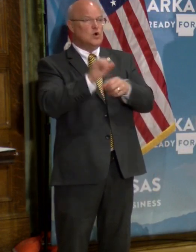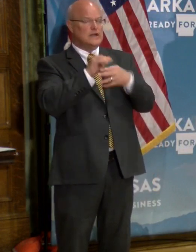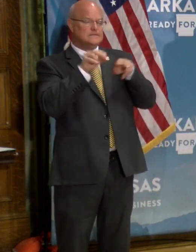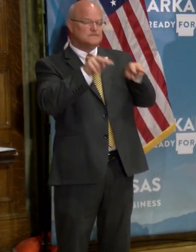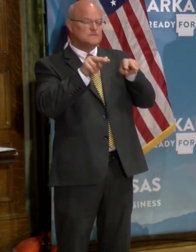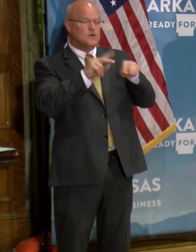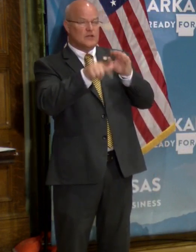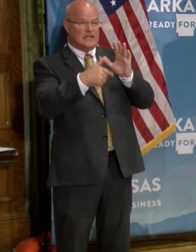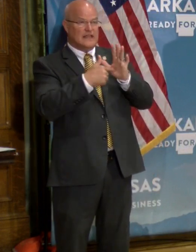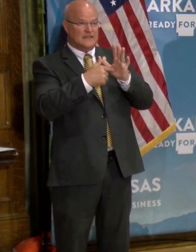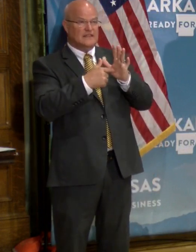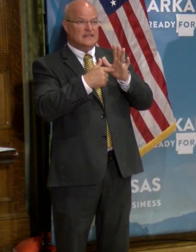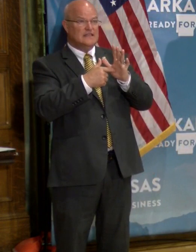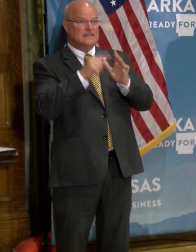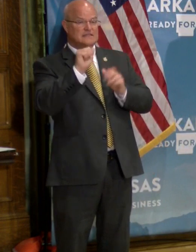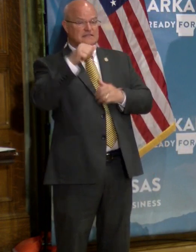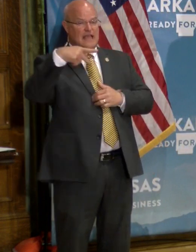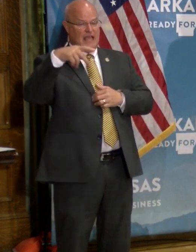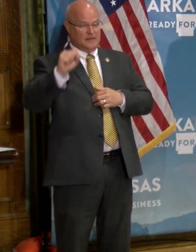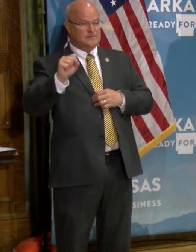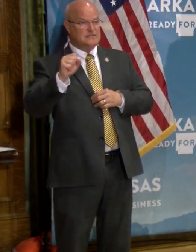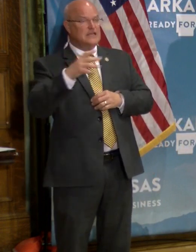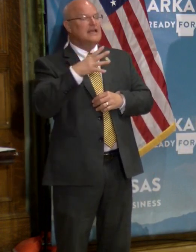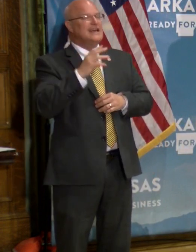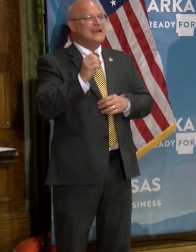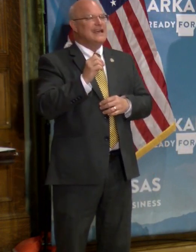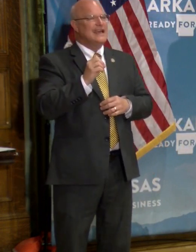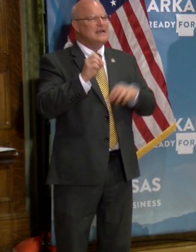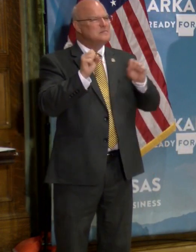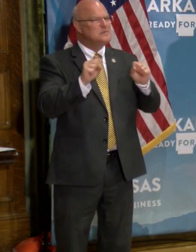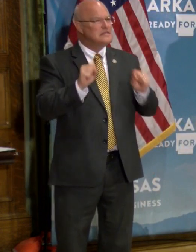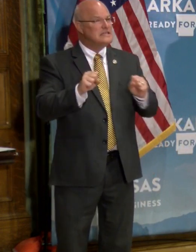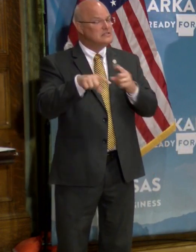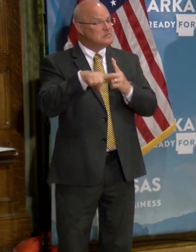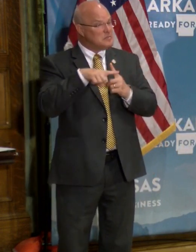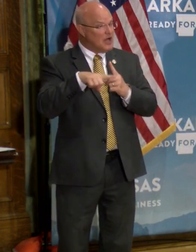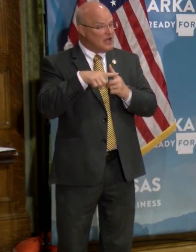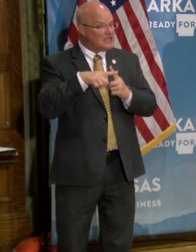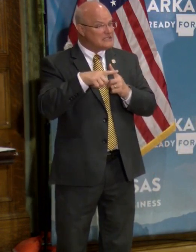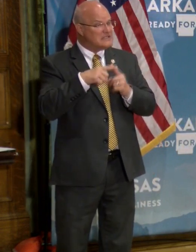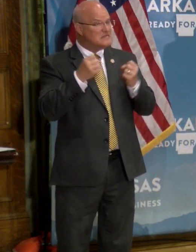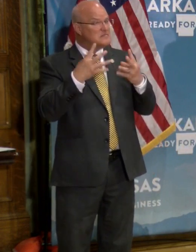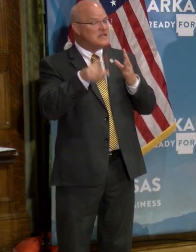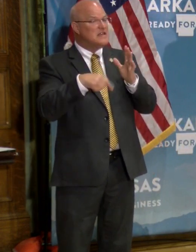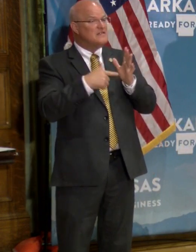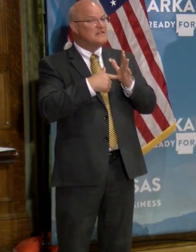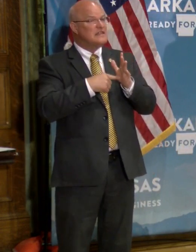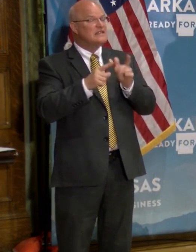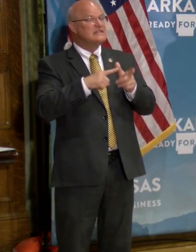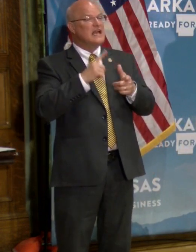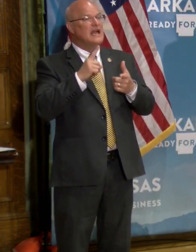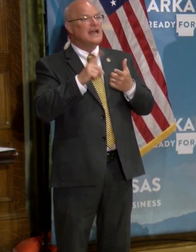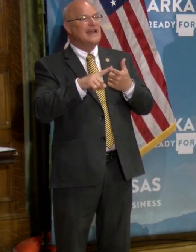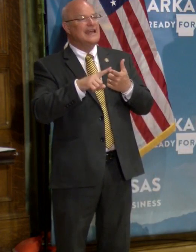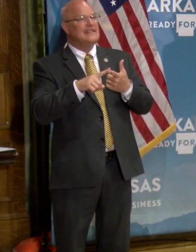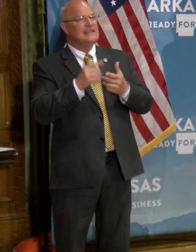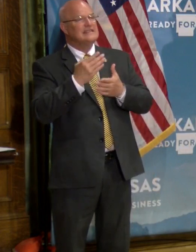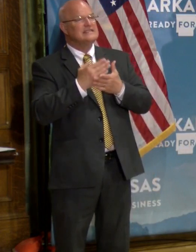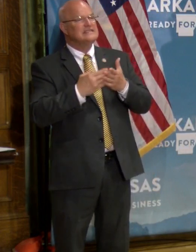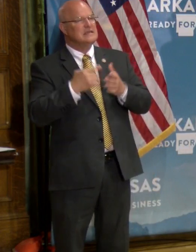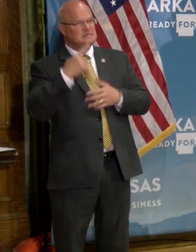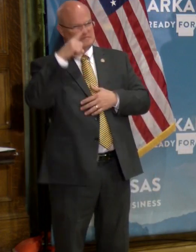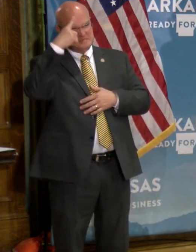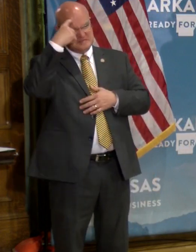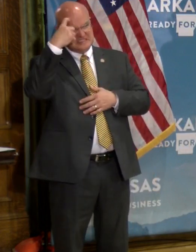that is looking at these. Um, there's, uh, potential positives to many of these, and then there are, uh, some